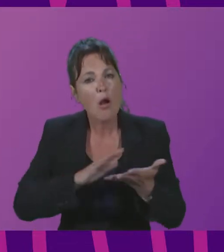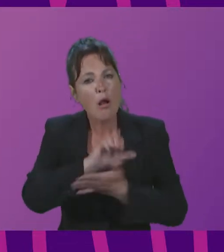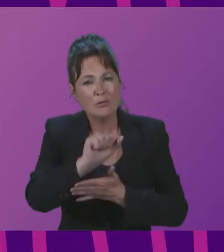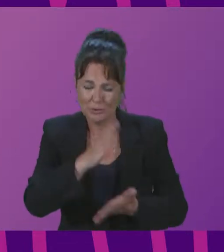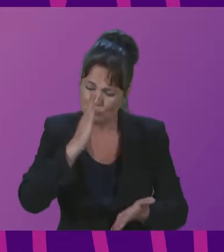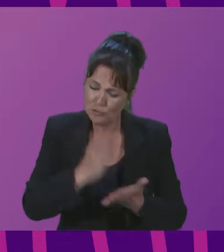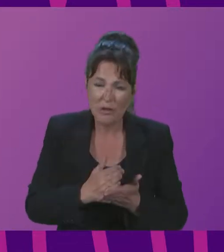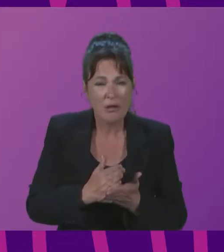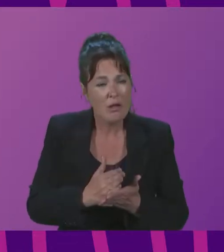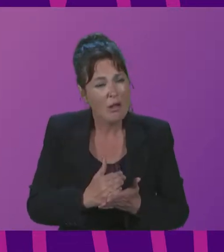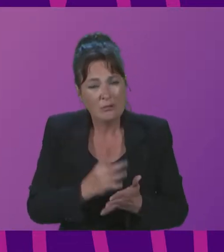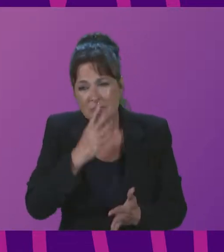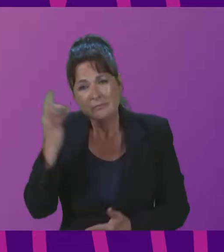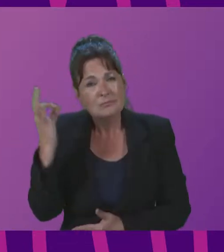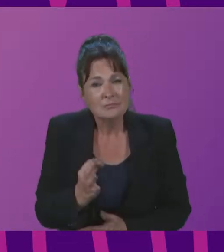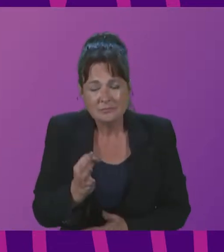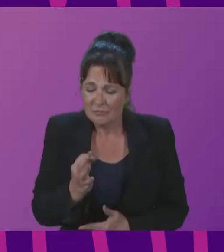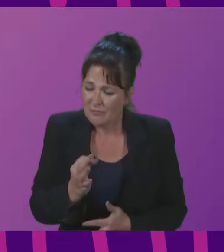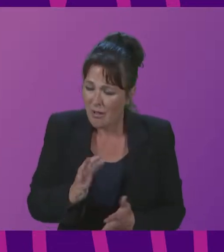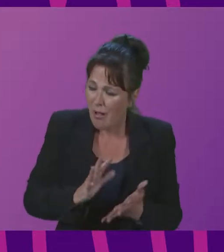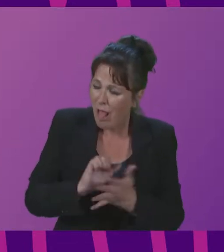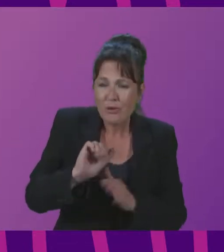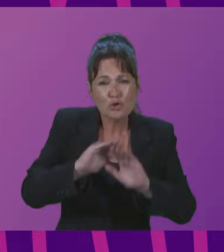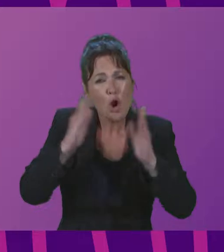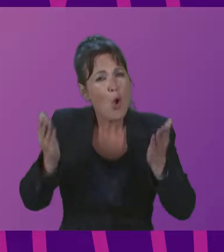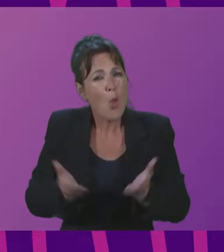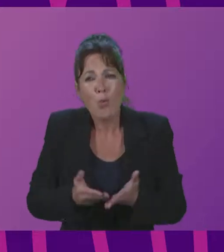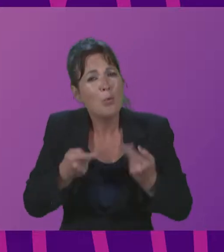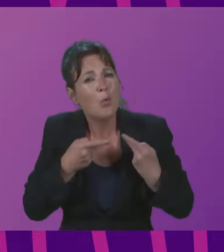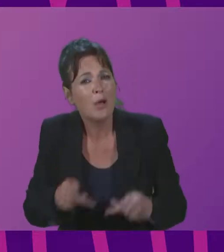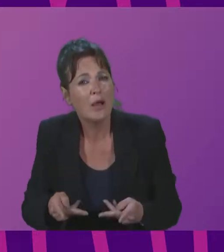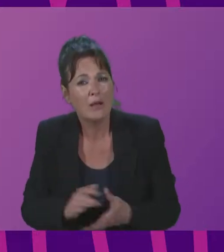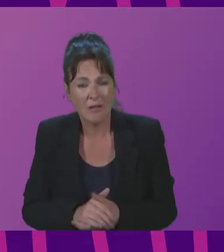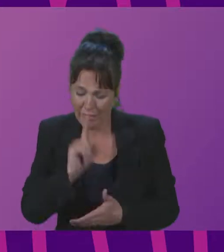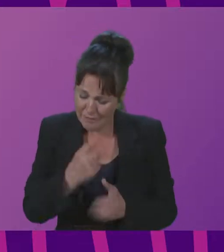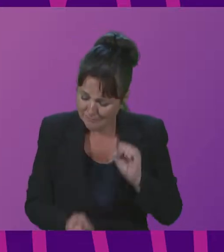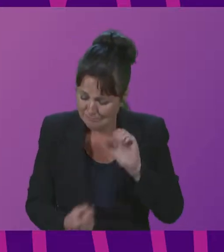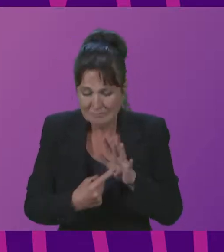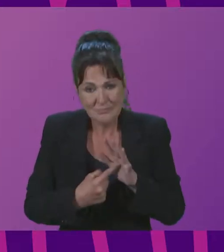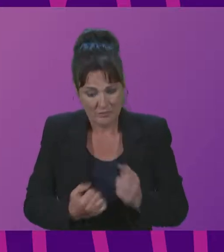public good, one that is essential to the sustainable development of our societies.